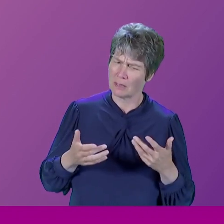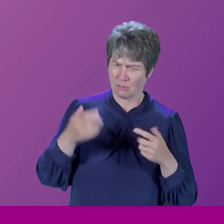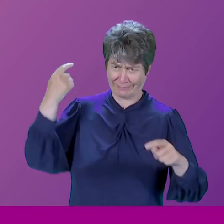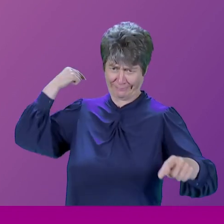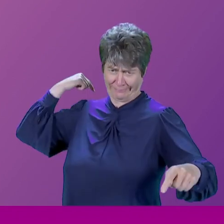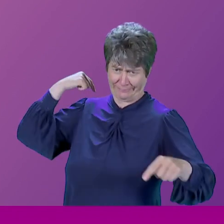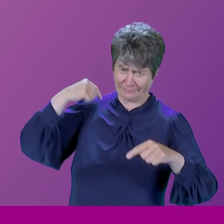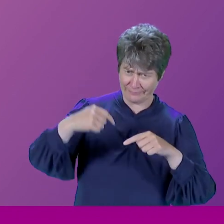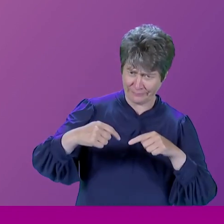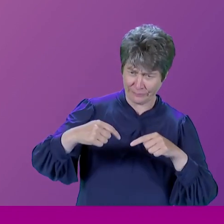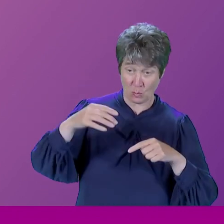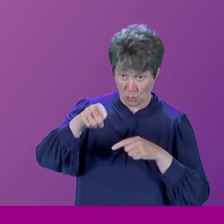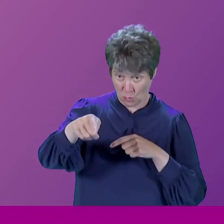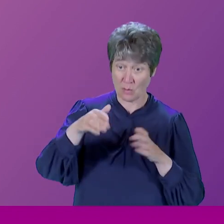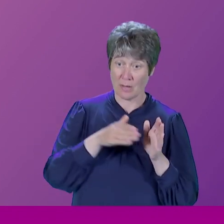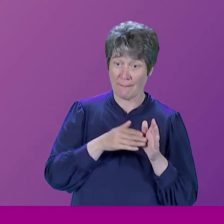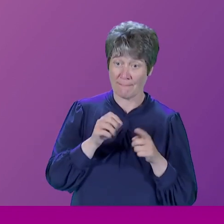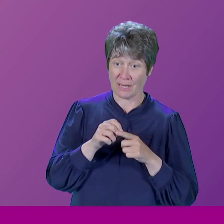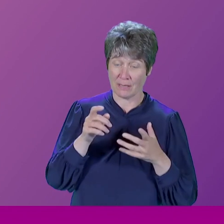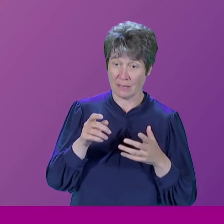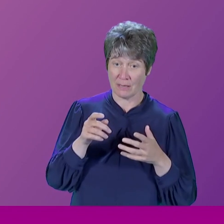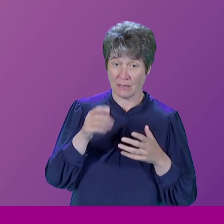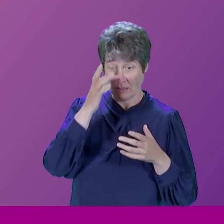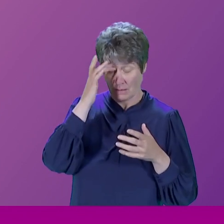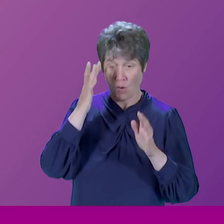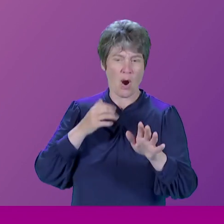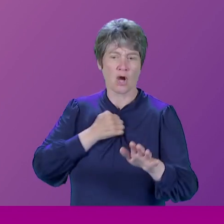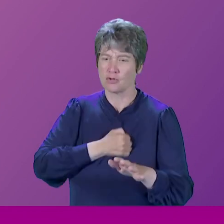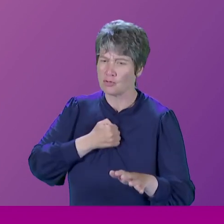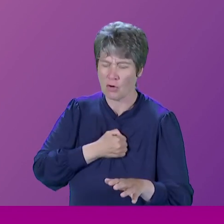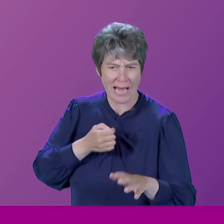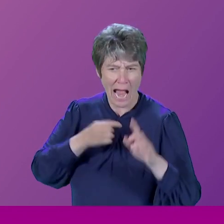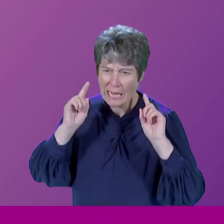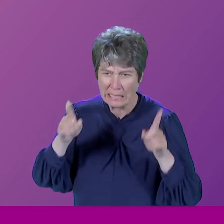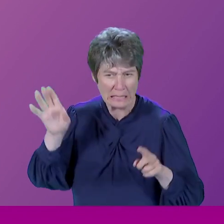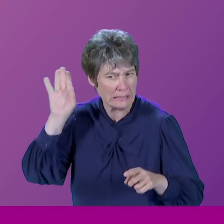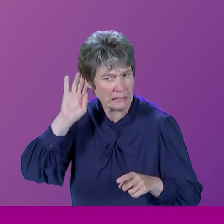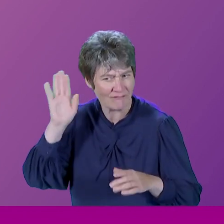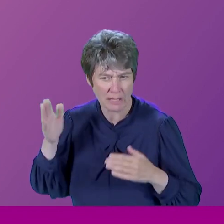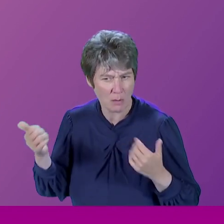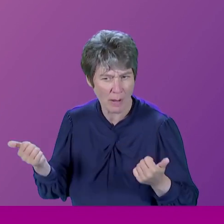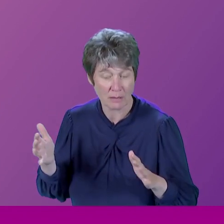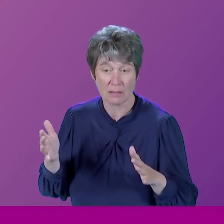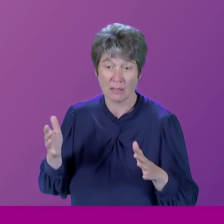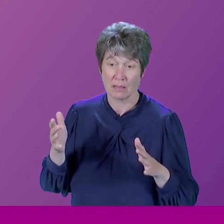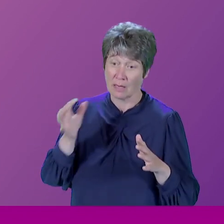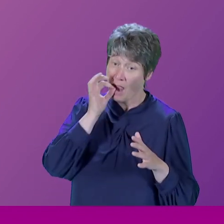all. When you were a minister. I'm not finding the PA system too easy. Sorry. you repeat the question? Sorry. Was there anything that you did whilst you were